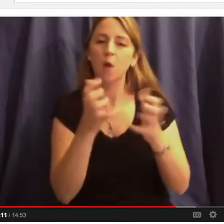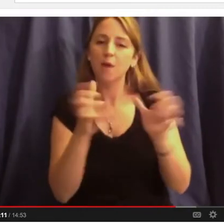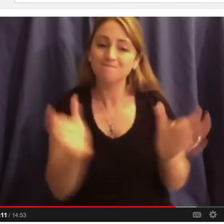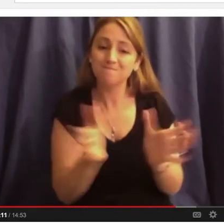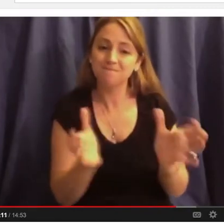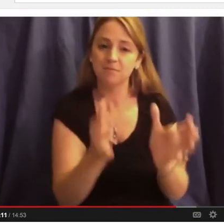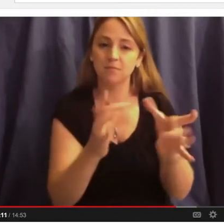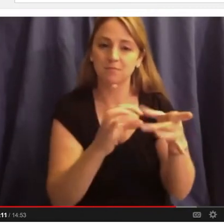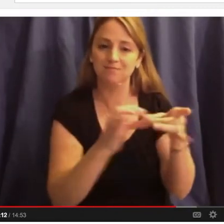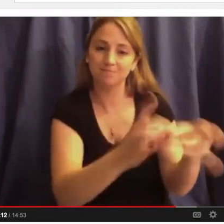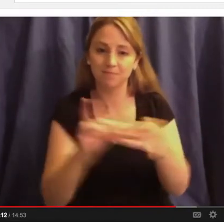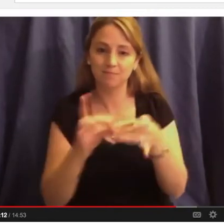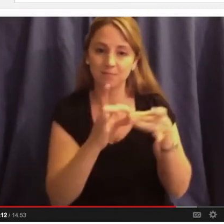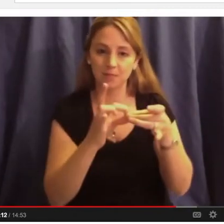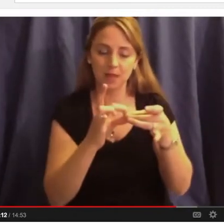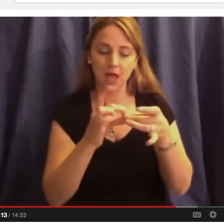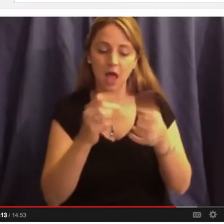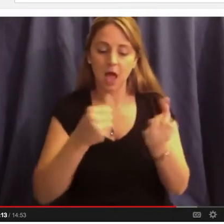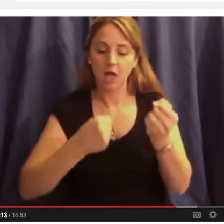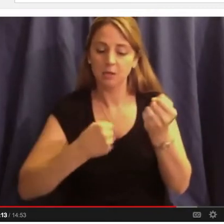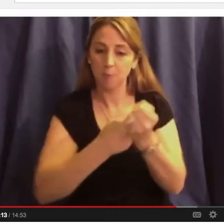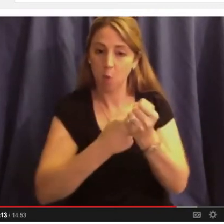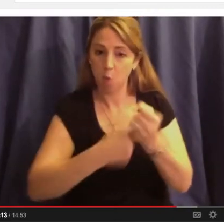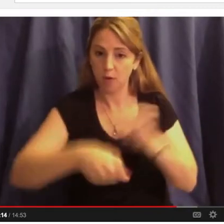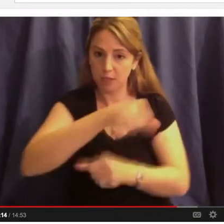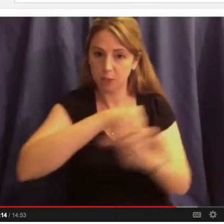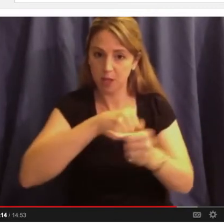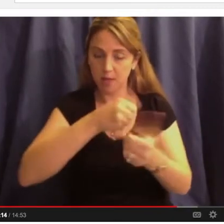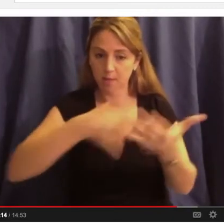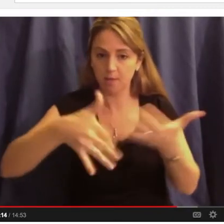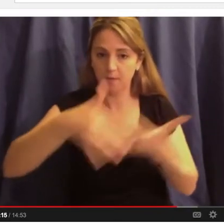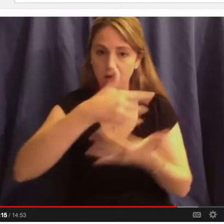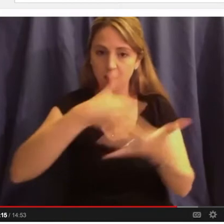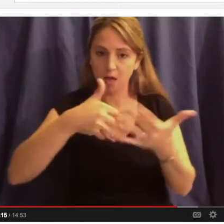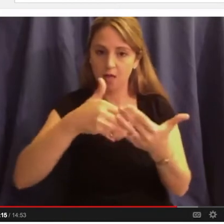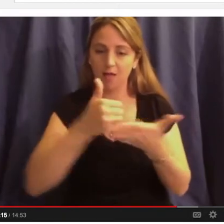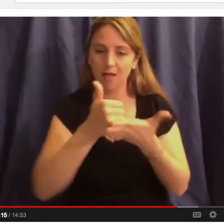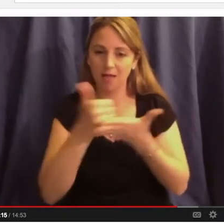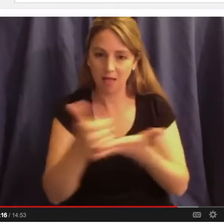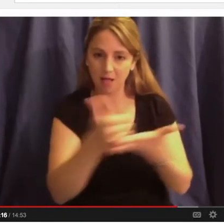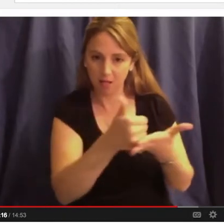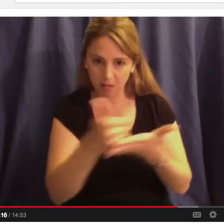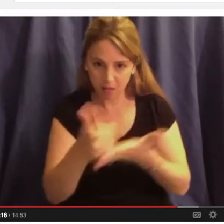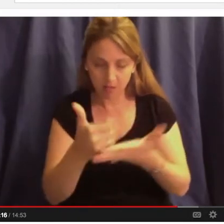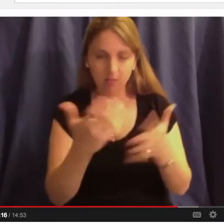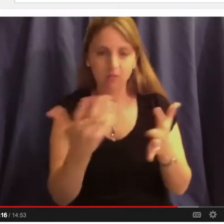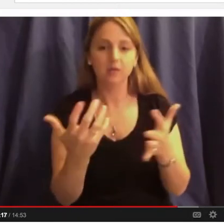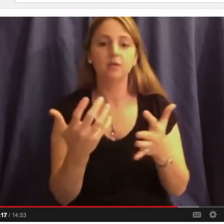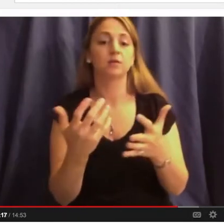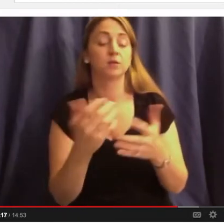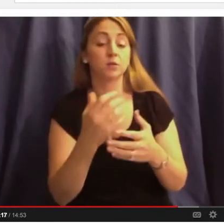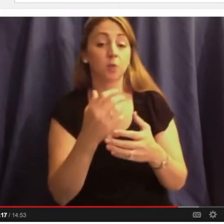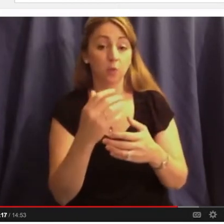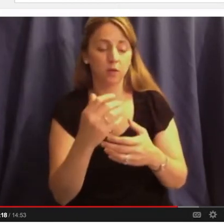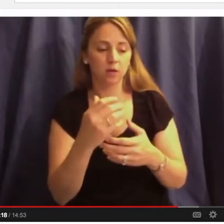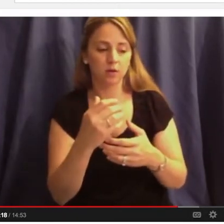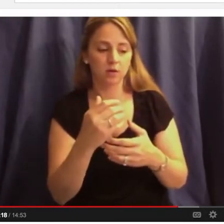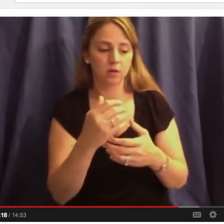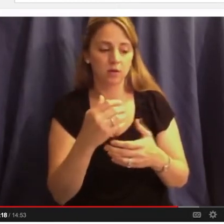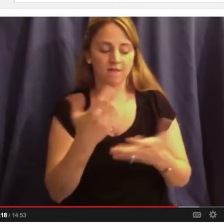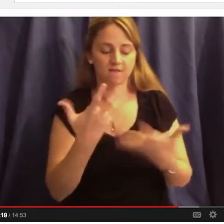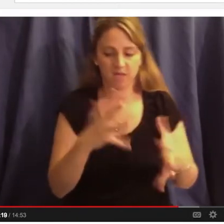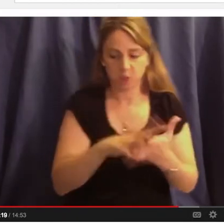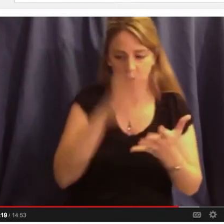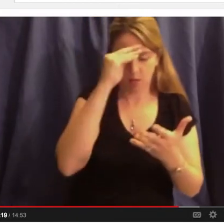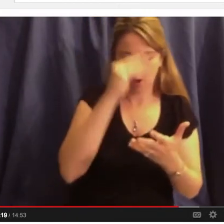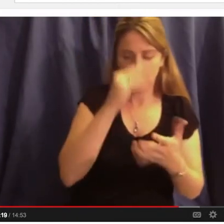to build trust among them, to support each other, to learn how to ask good questions, but also to learn how to explain concepts with clarity. As